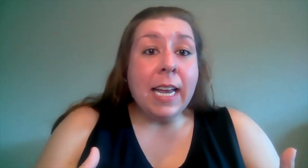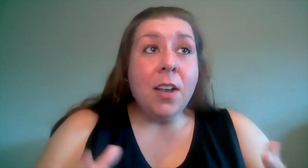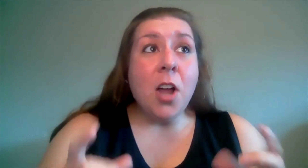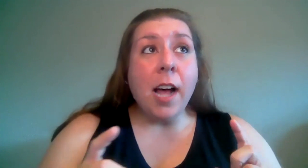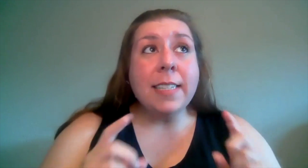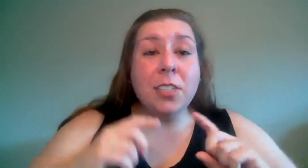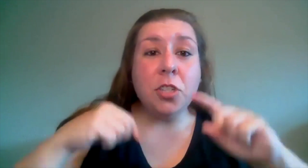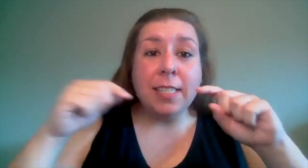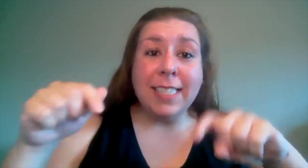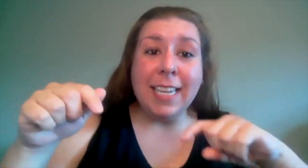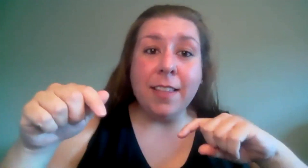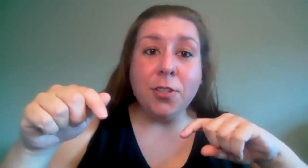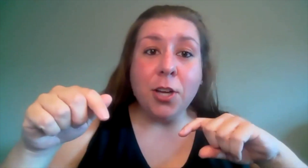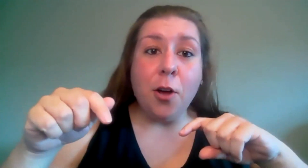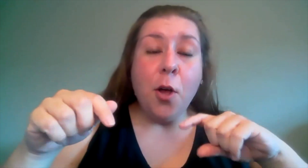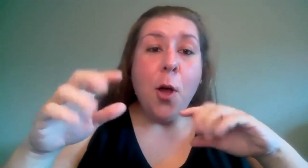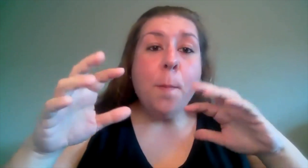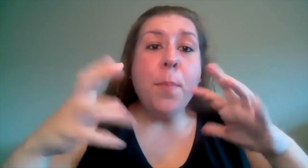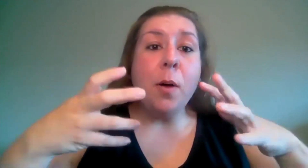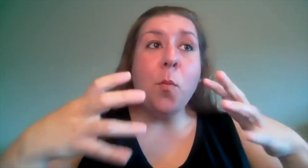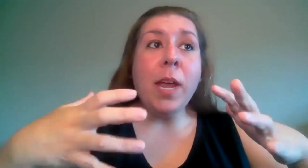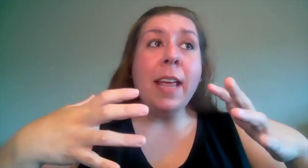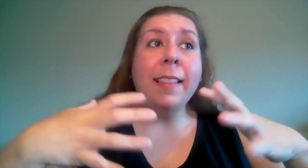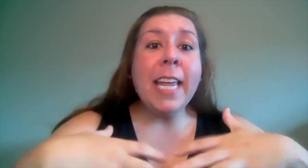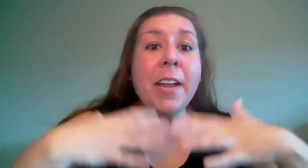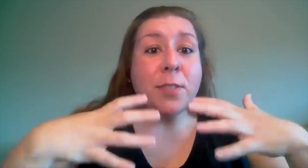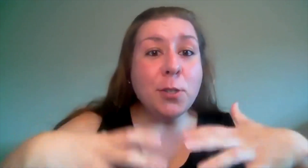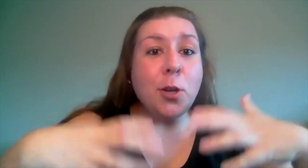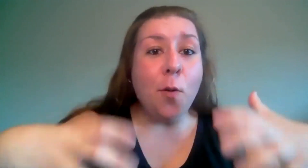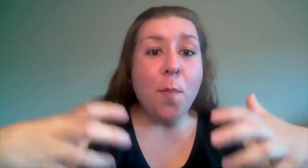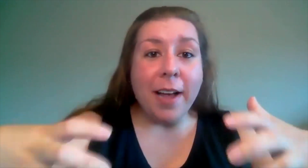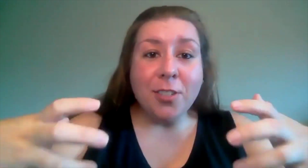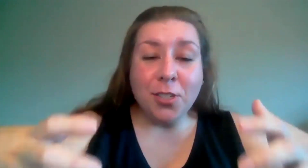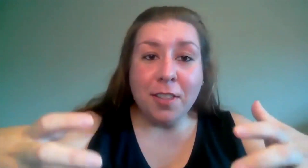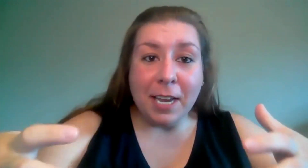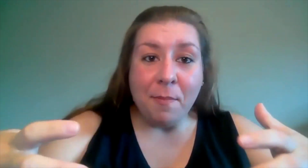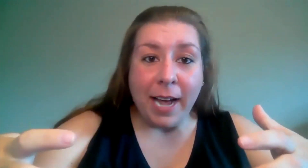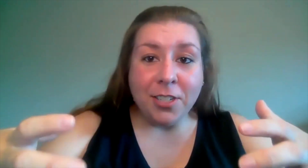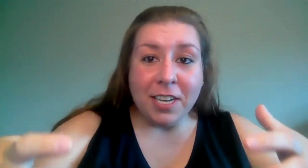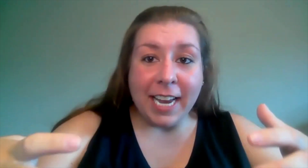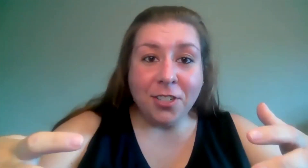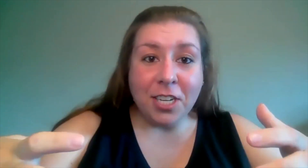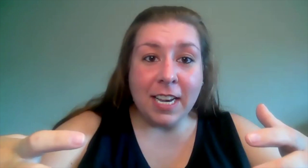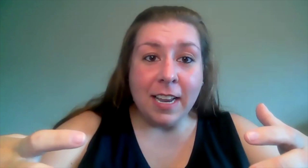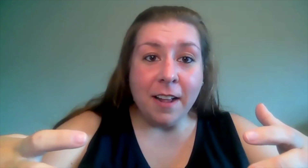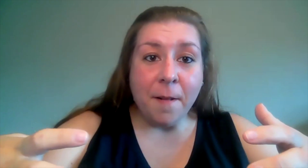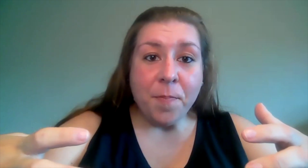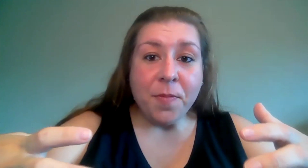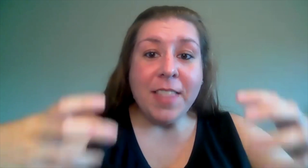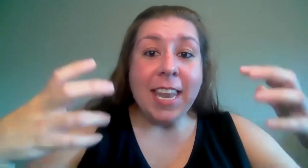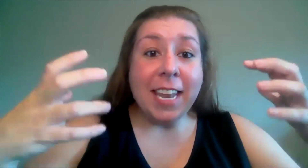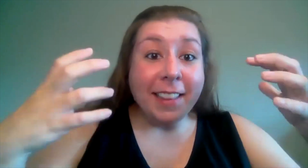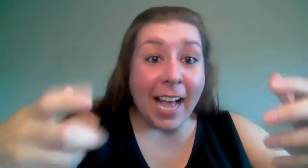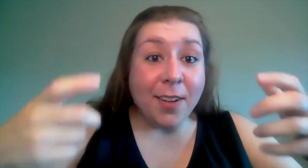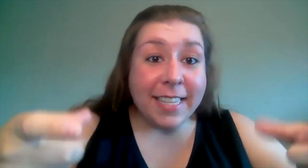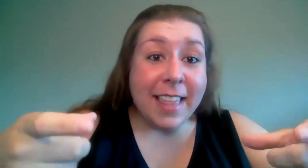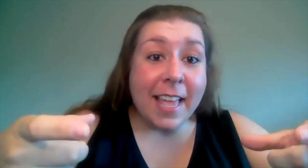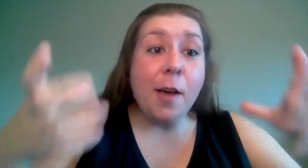not to just see the show but we leave so much to the imagination that it allows them